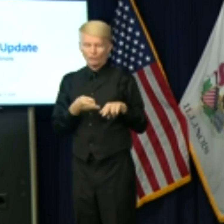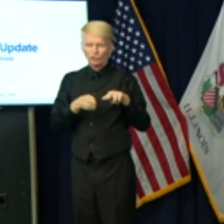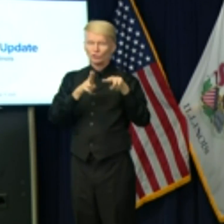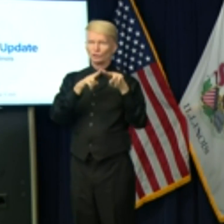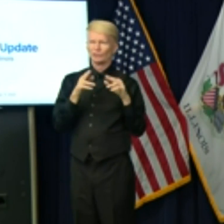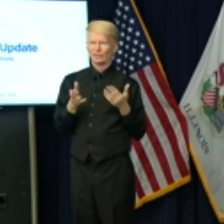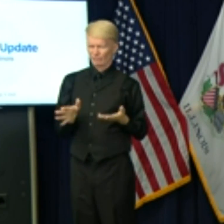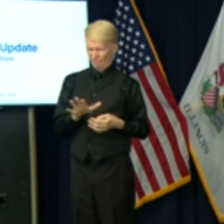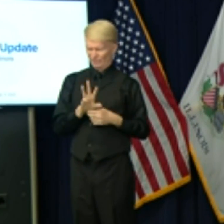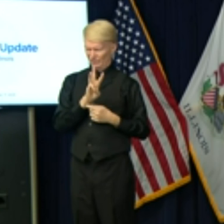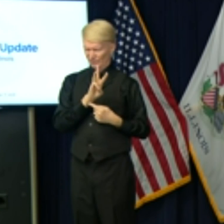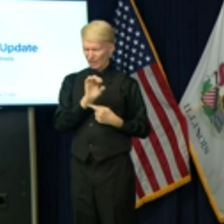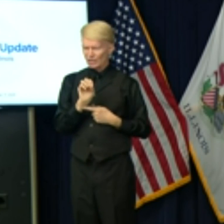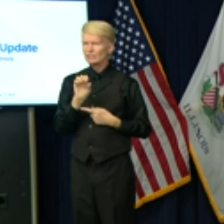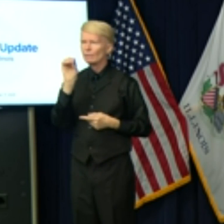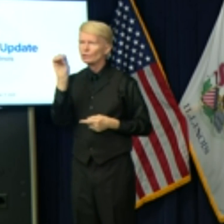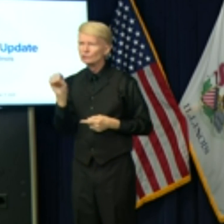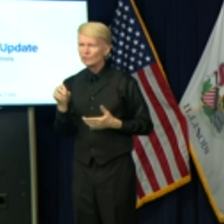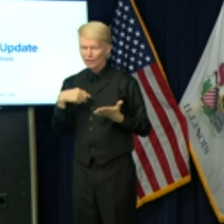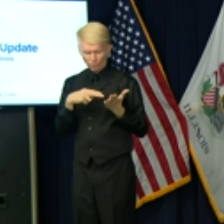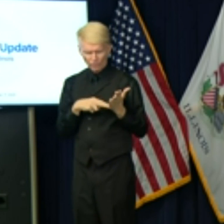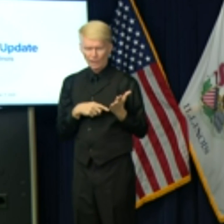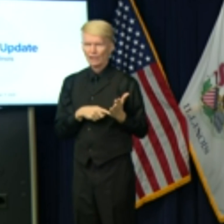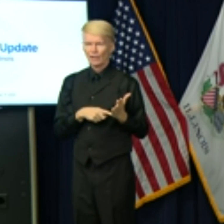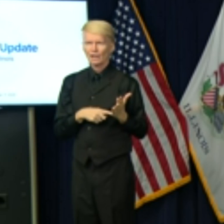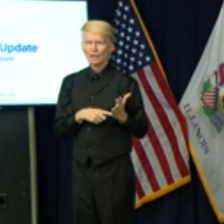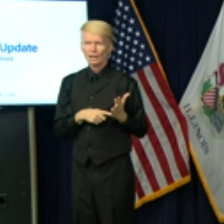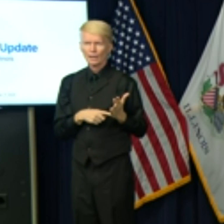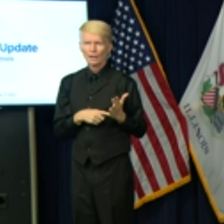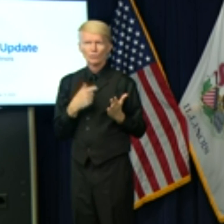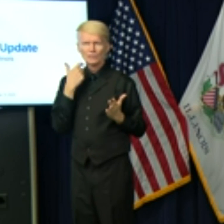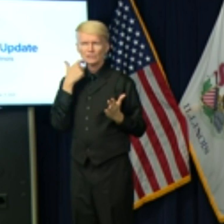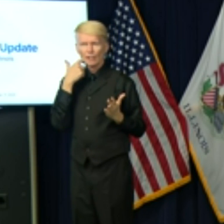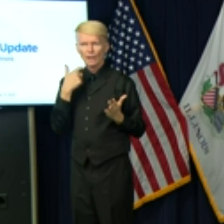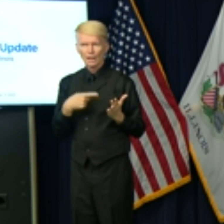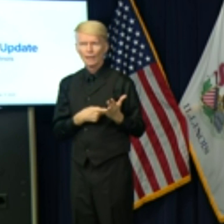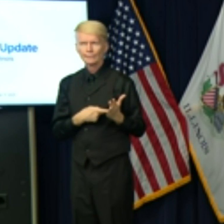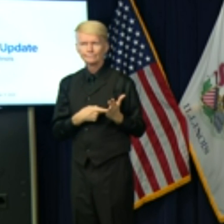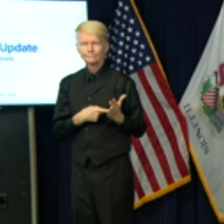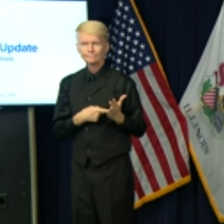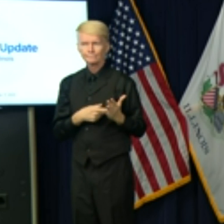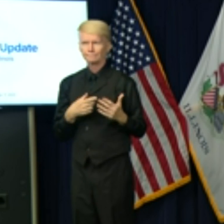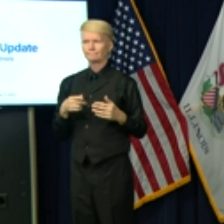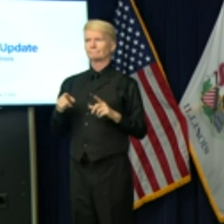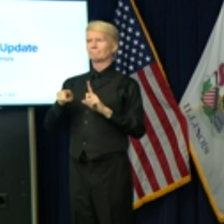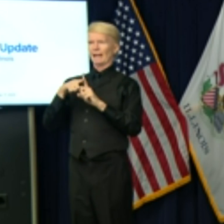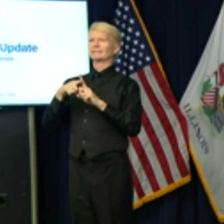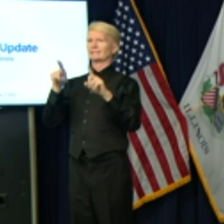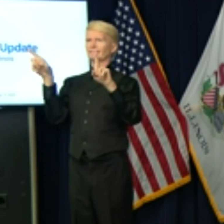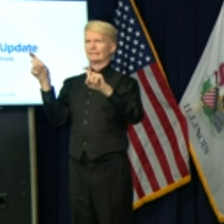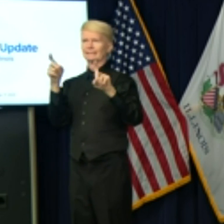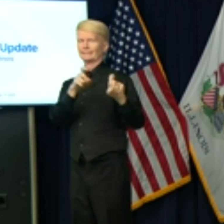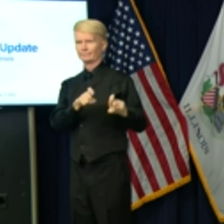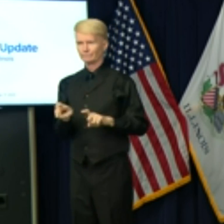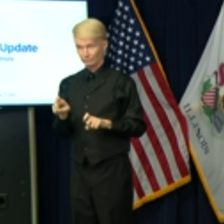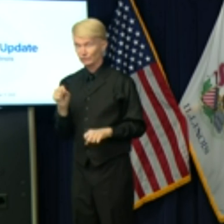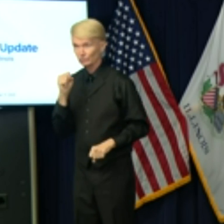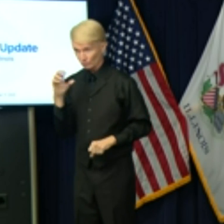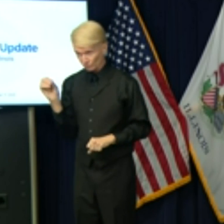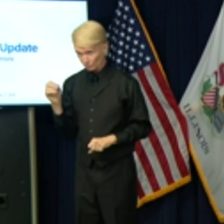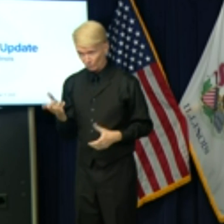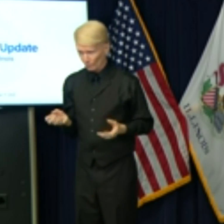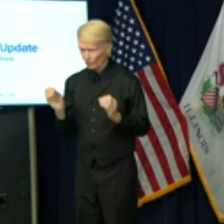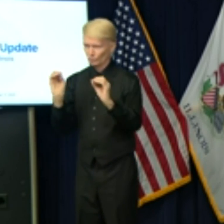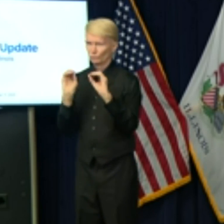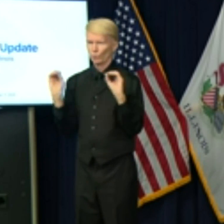was at about a 60% positivity rate. At least I saw that recently. And so, you know, there are